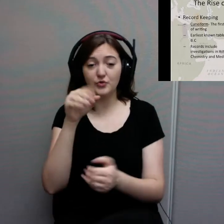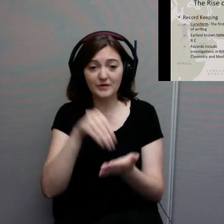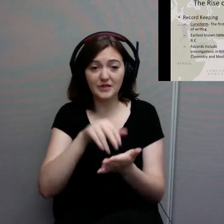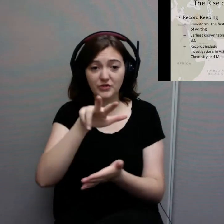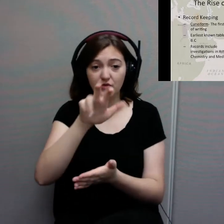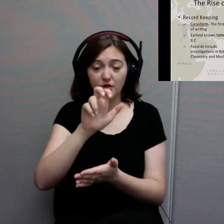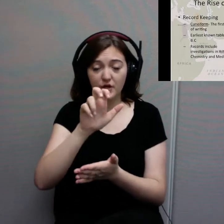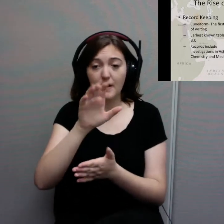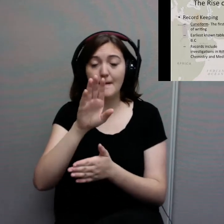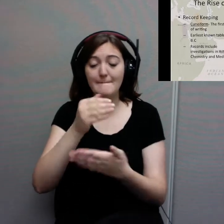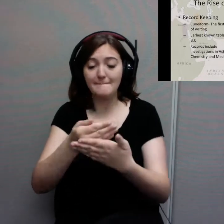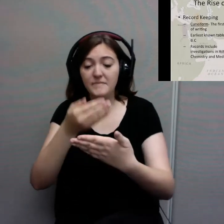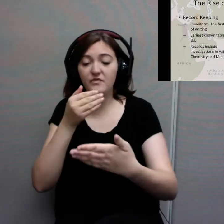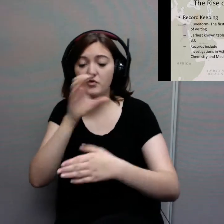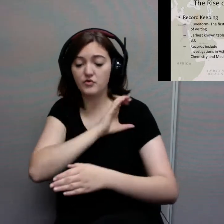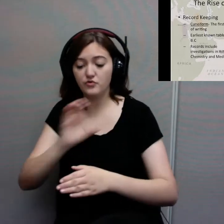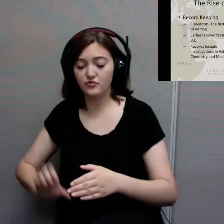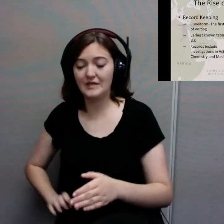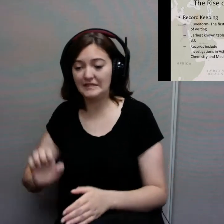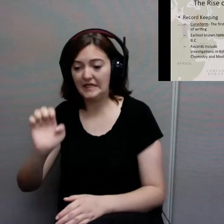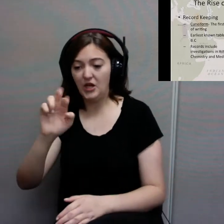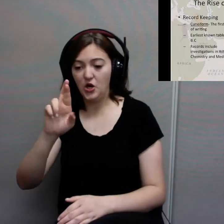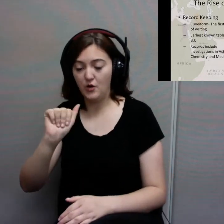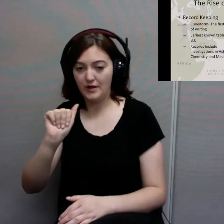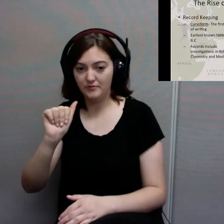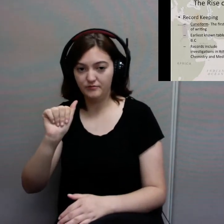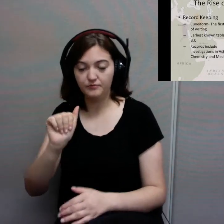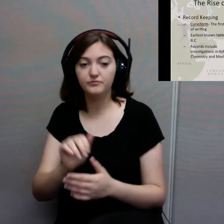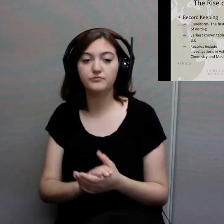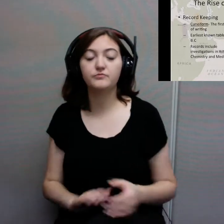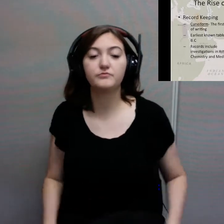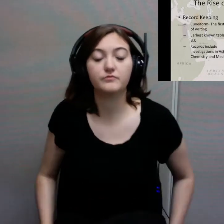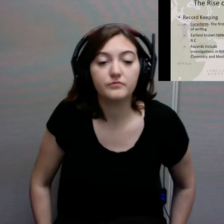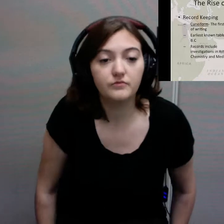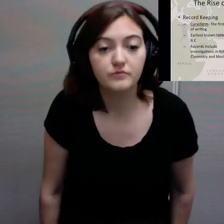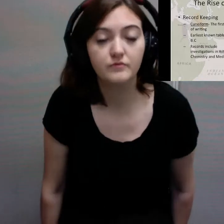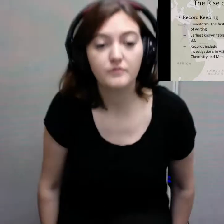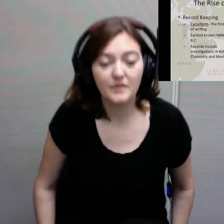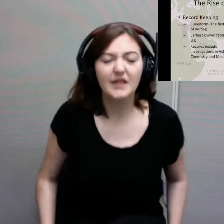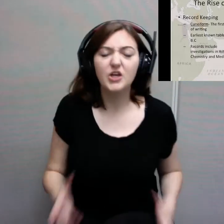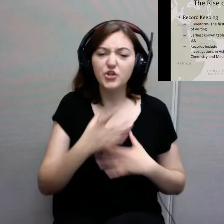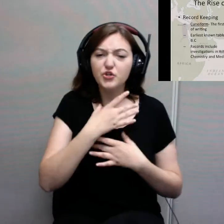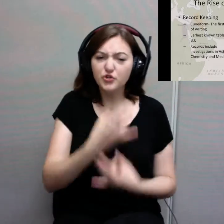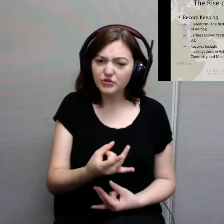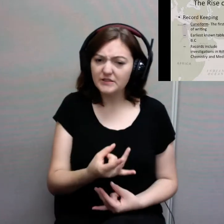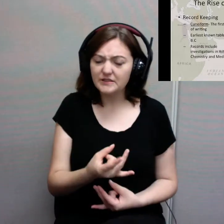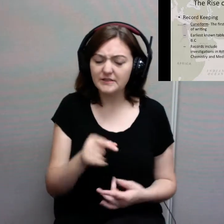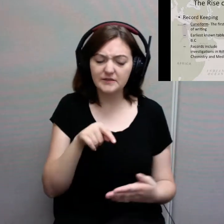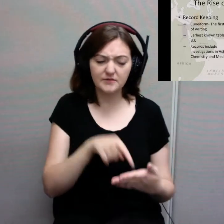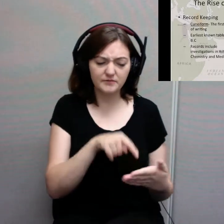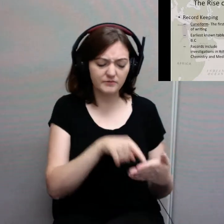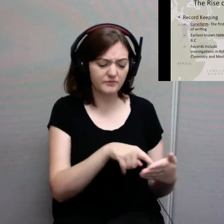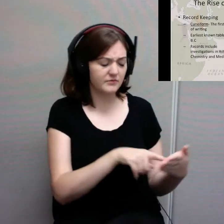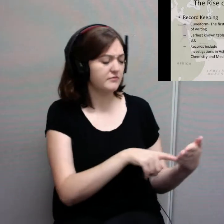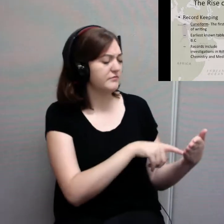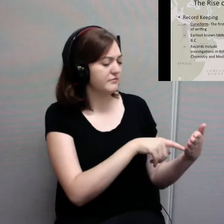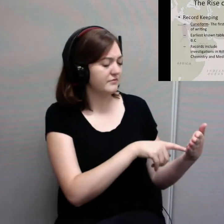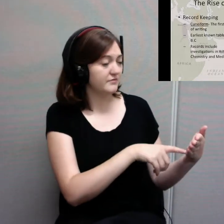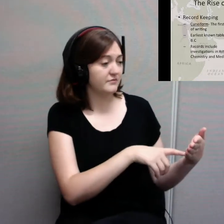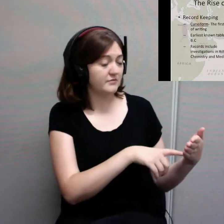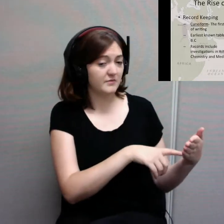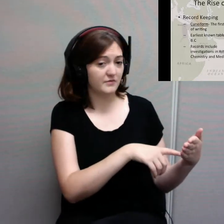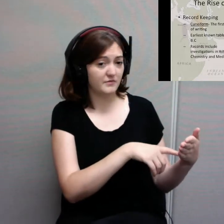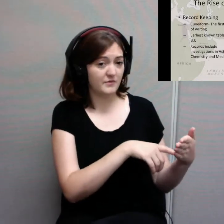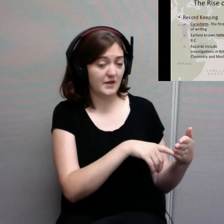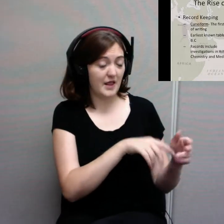Now, the interesting thing is what we found on these cuneiform tablets. Believe it or not, these people who were writing down this